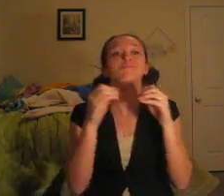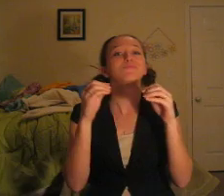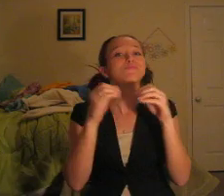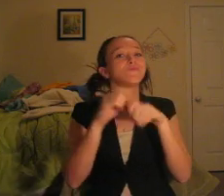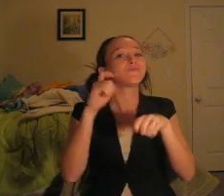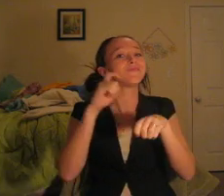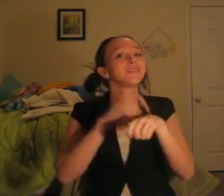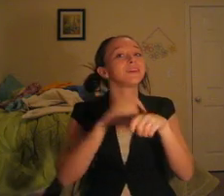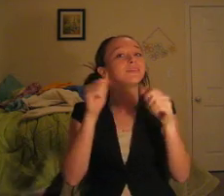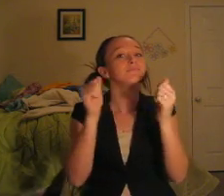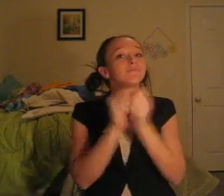her